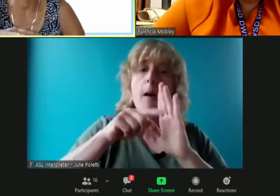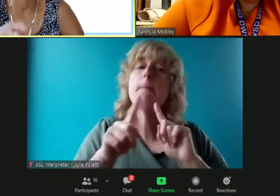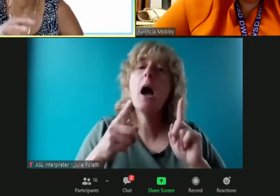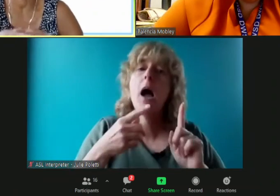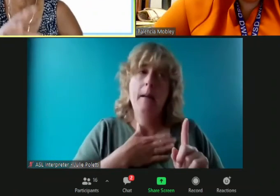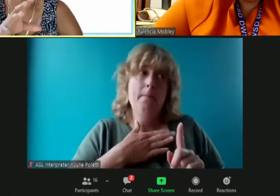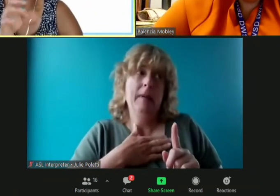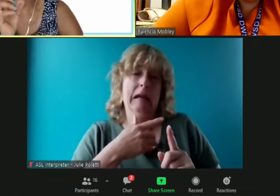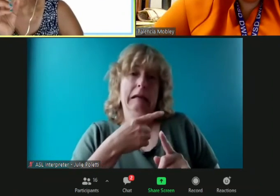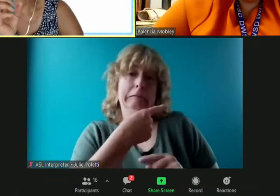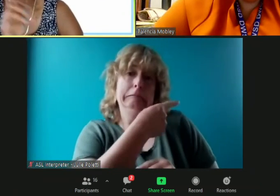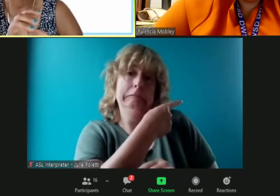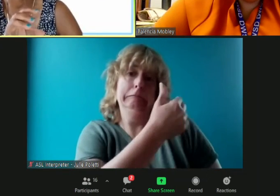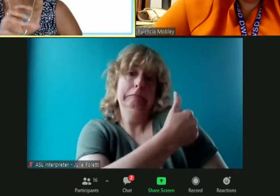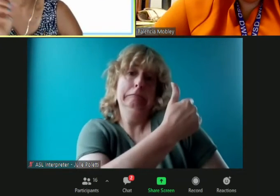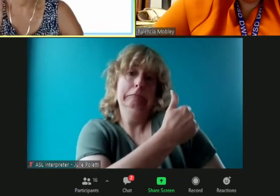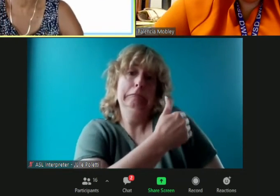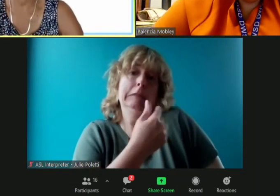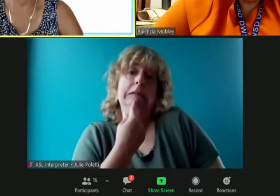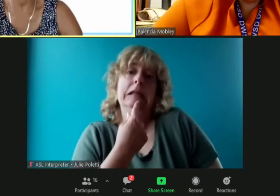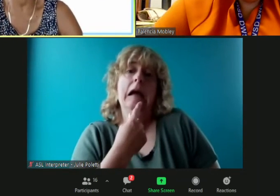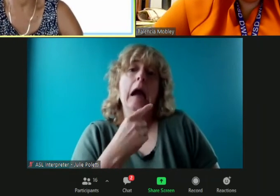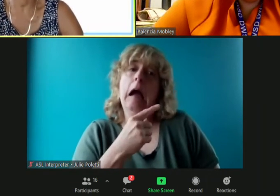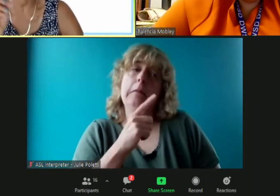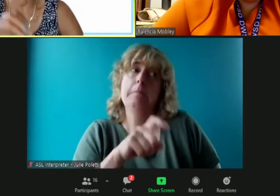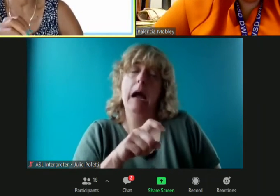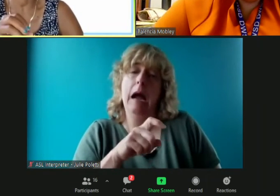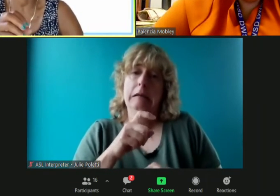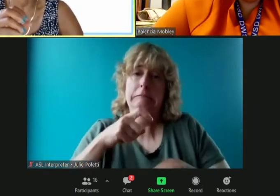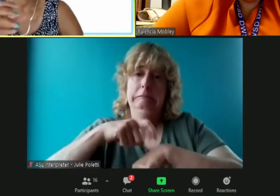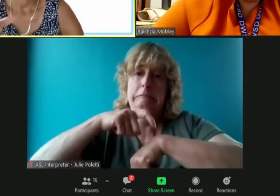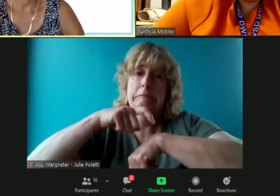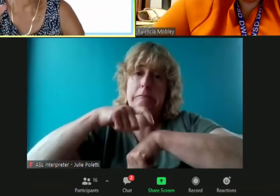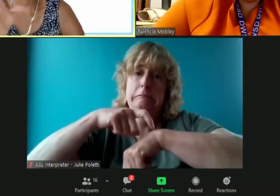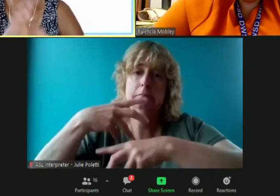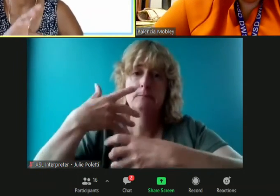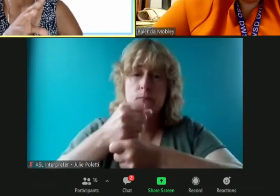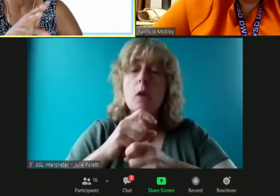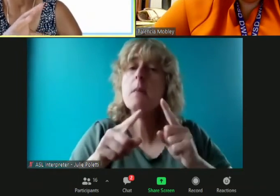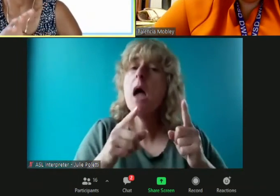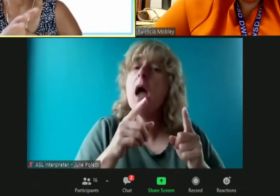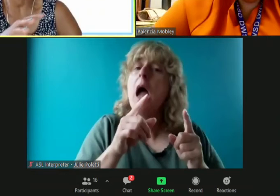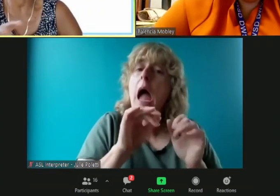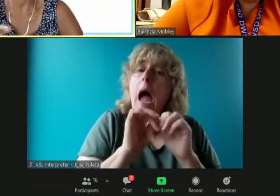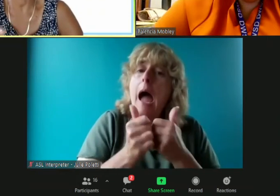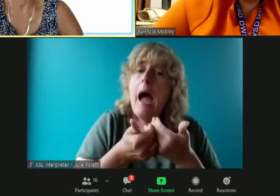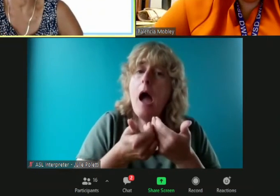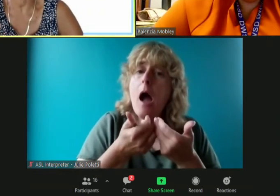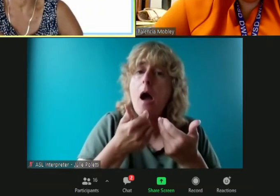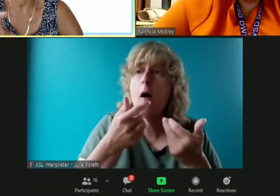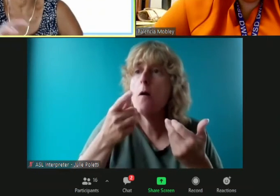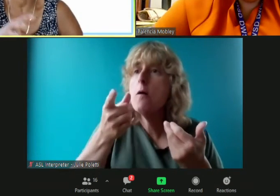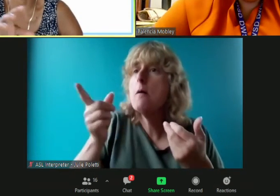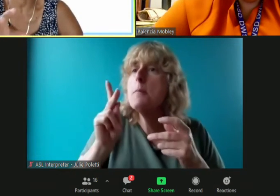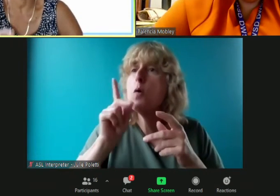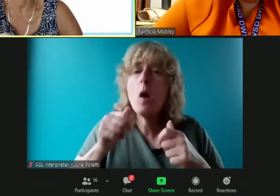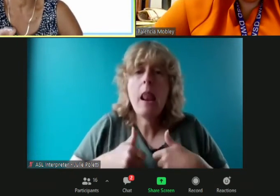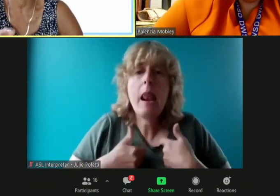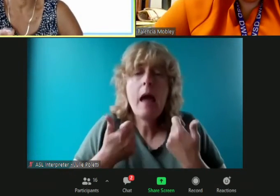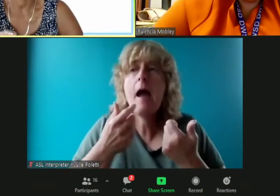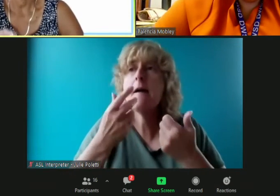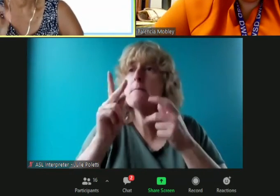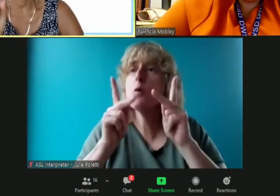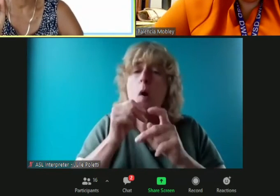information so that residents business owners et cetera could know where these resources are to make those